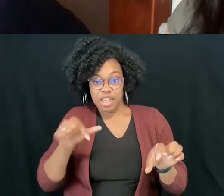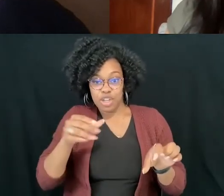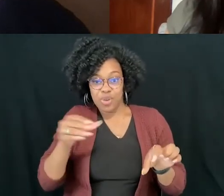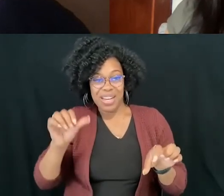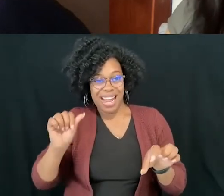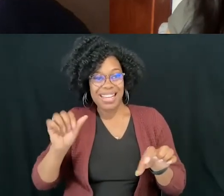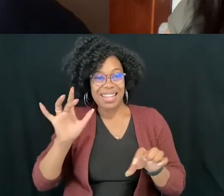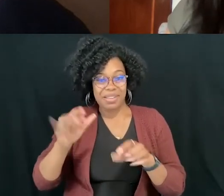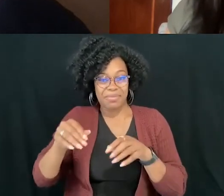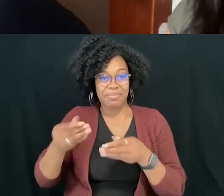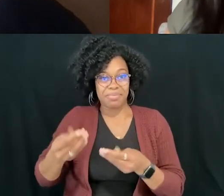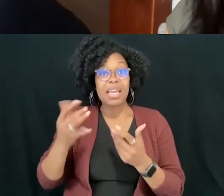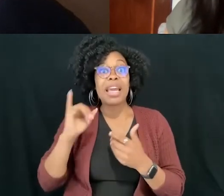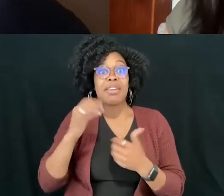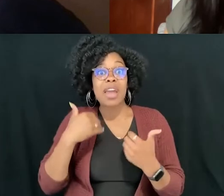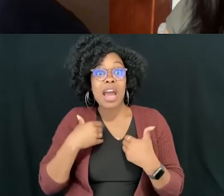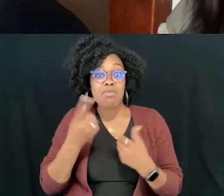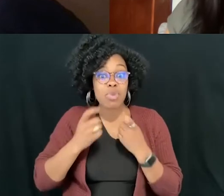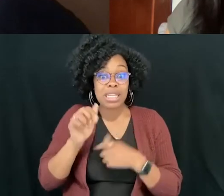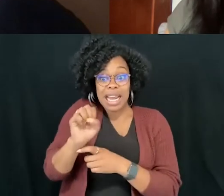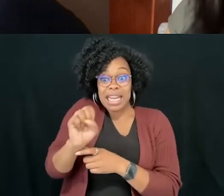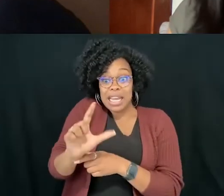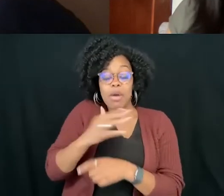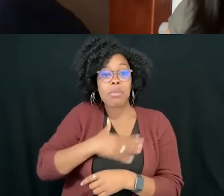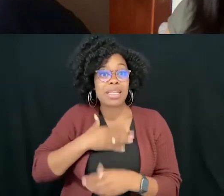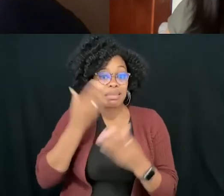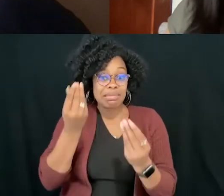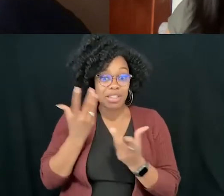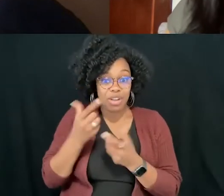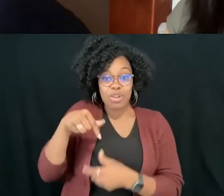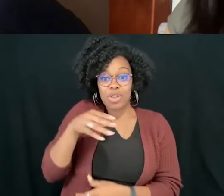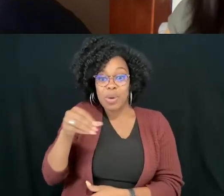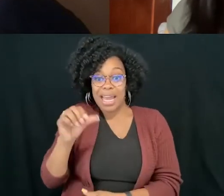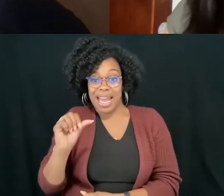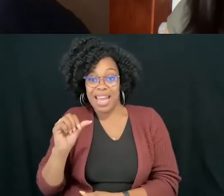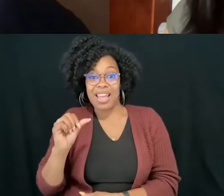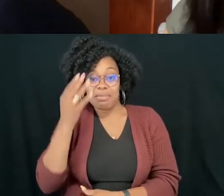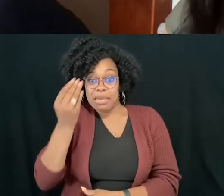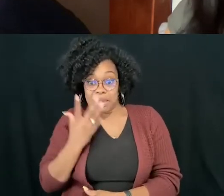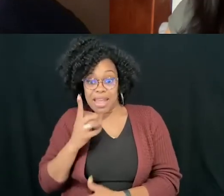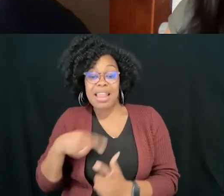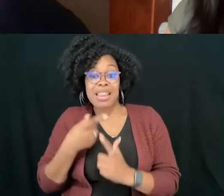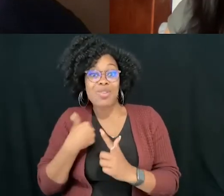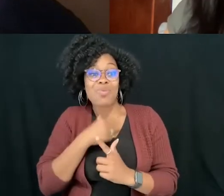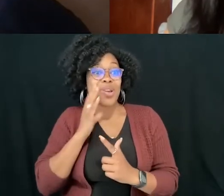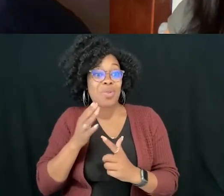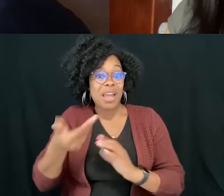in ASL, please let us know by telling us in the Q&A panel. We will then invite you into the panelist room so you can be